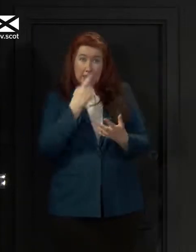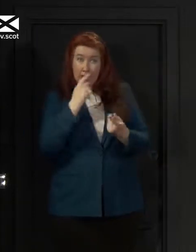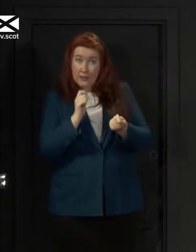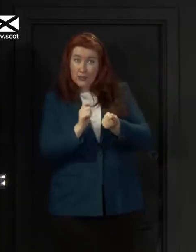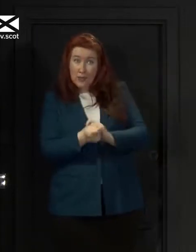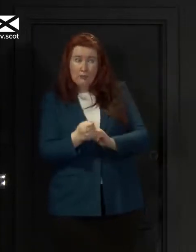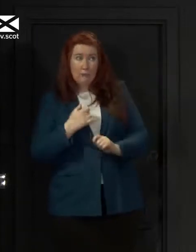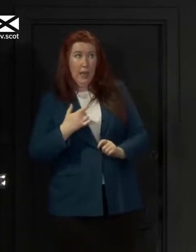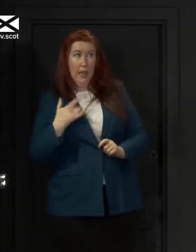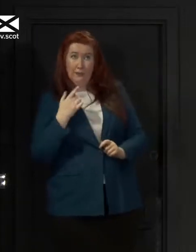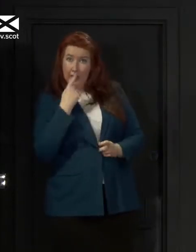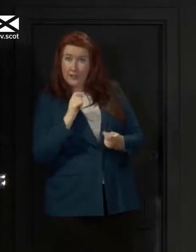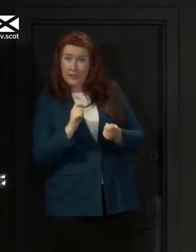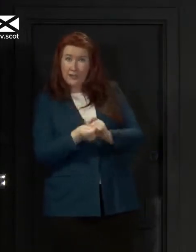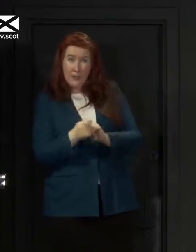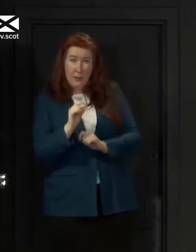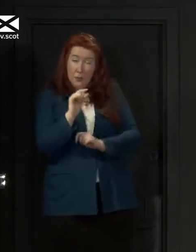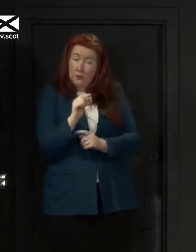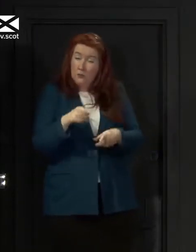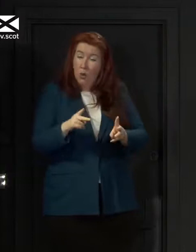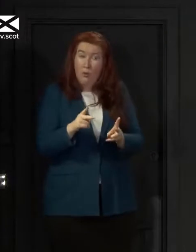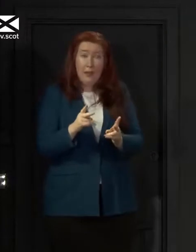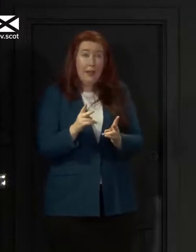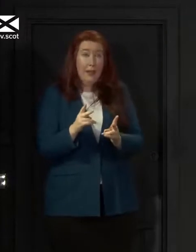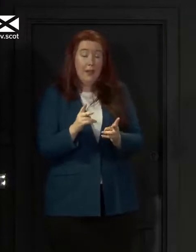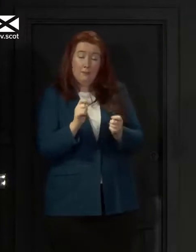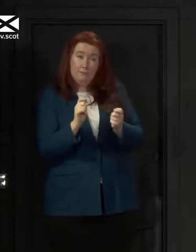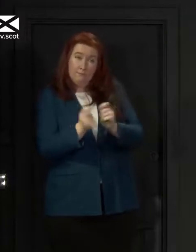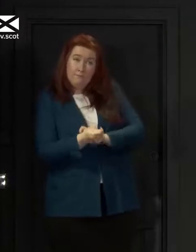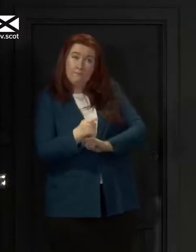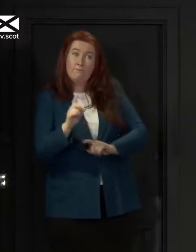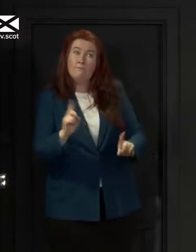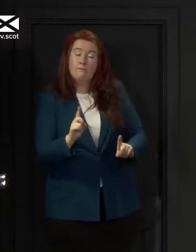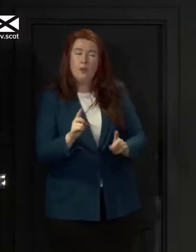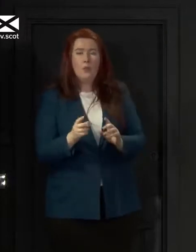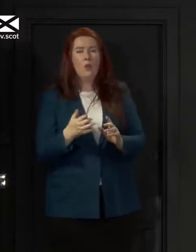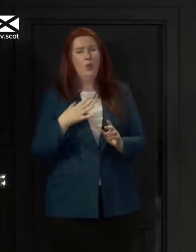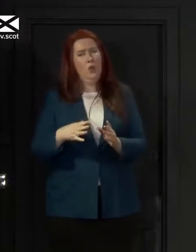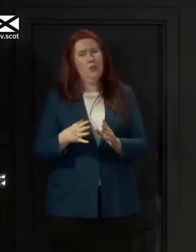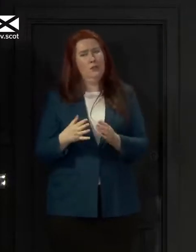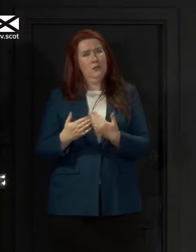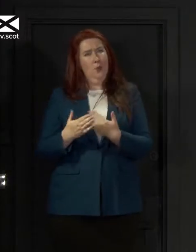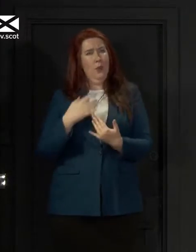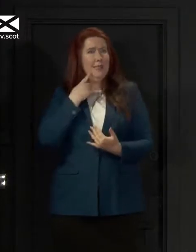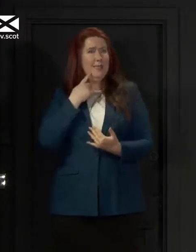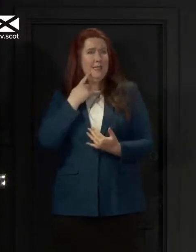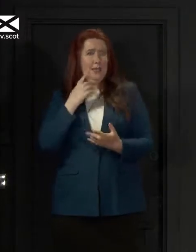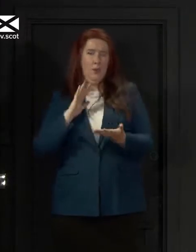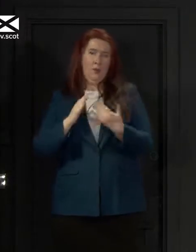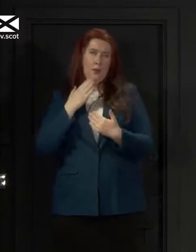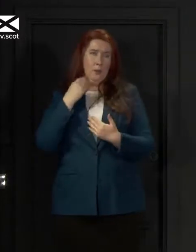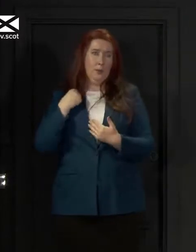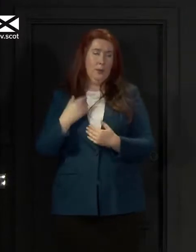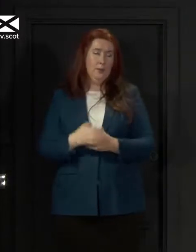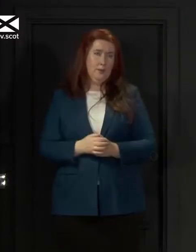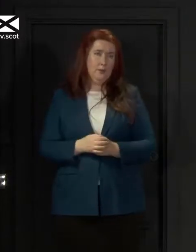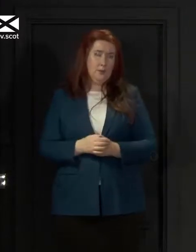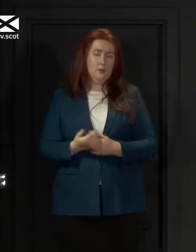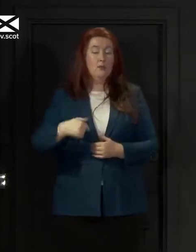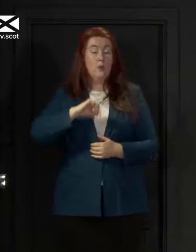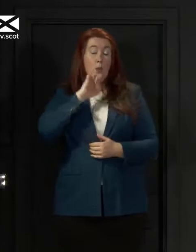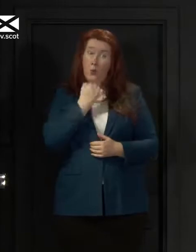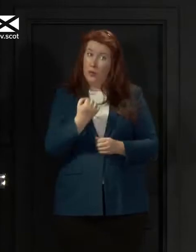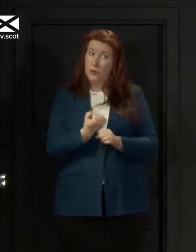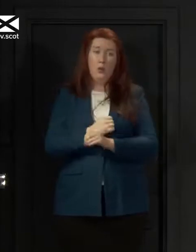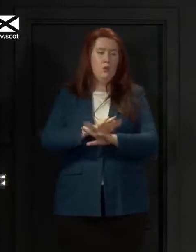my life change, even in a small way, to make it easier than it has been over the last period of weeks. We will do that.